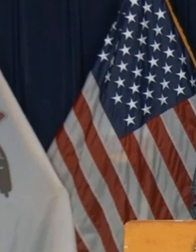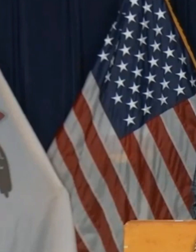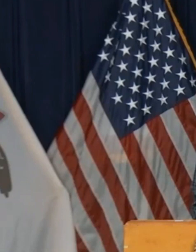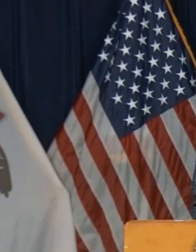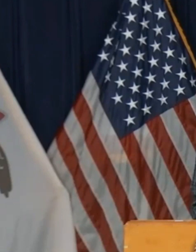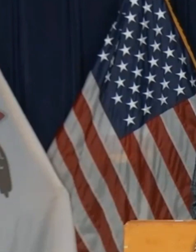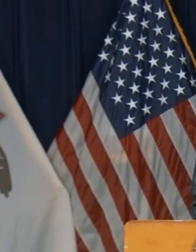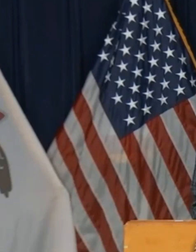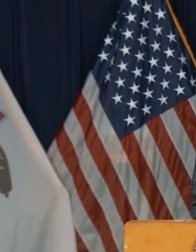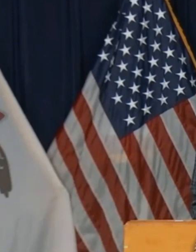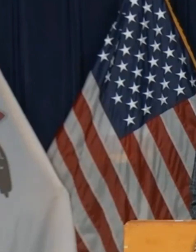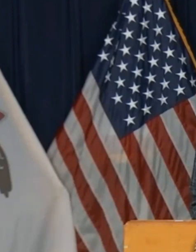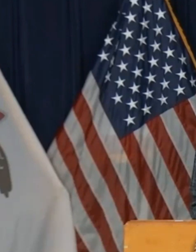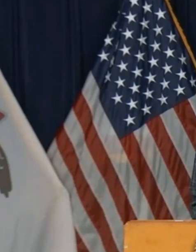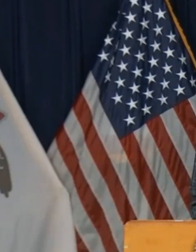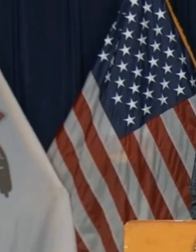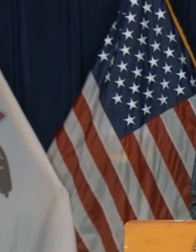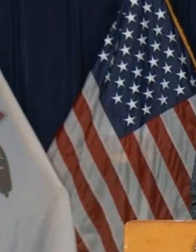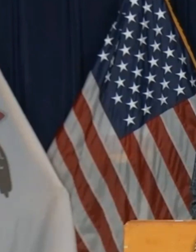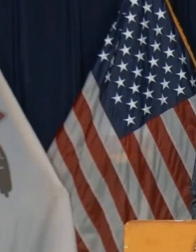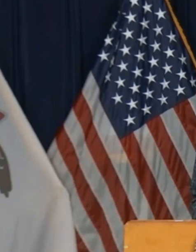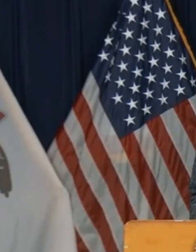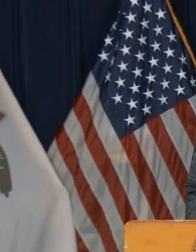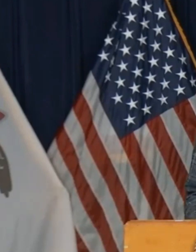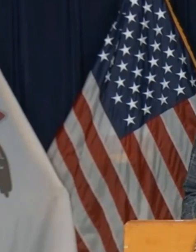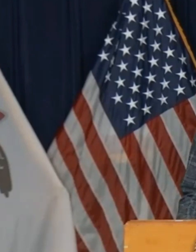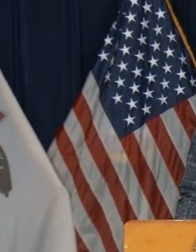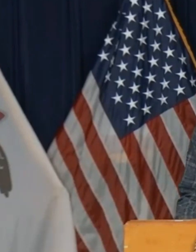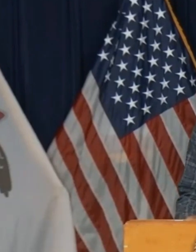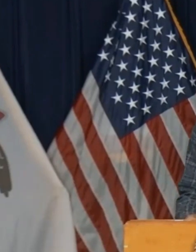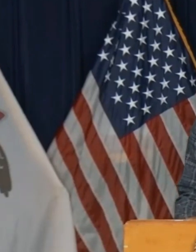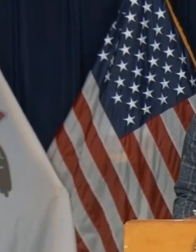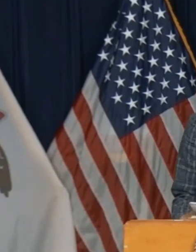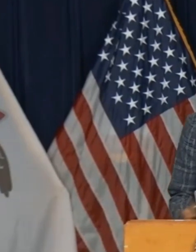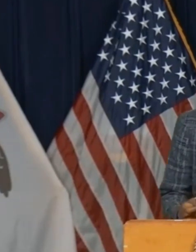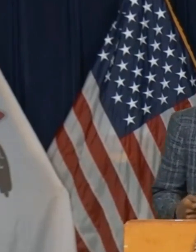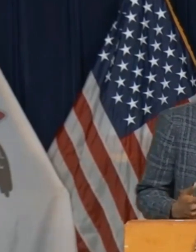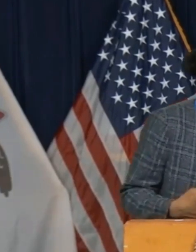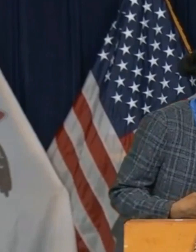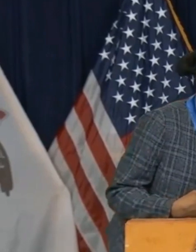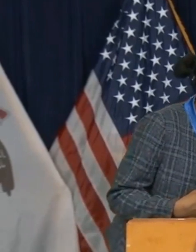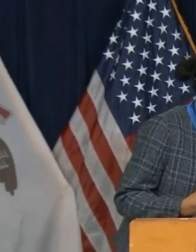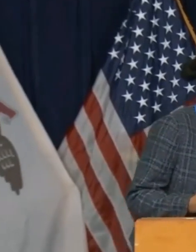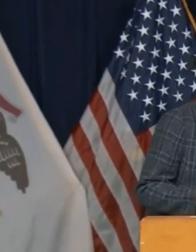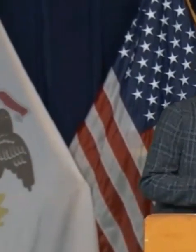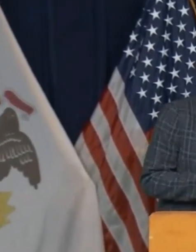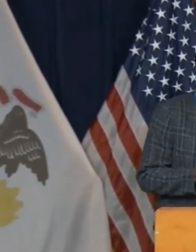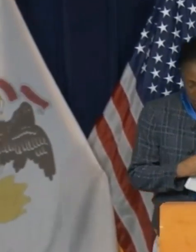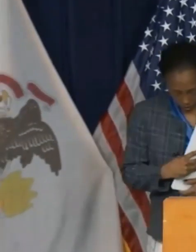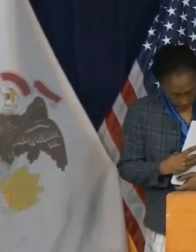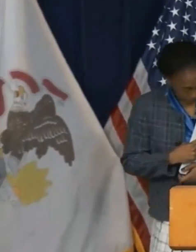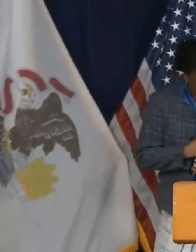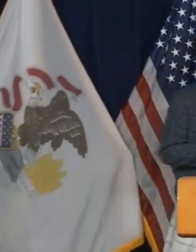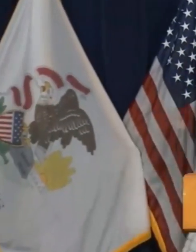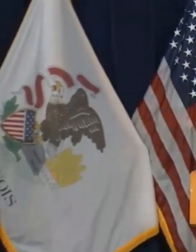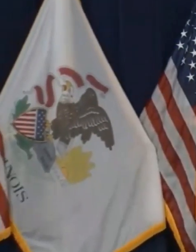que podemos poner fin a esta pandemia. And with that, I will turn it over to our governor. Thank you.